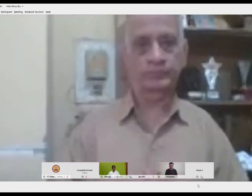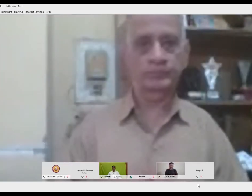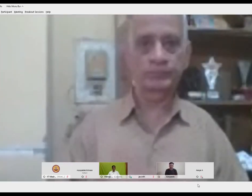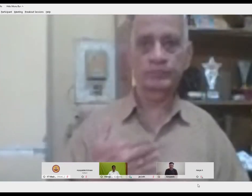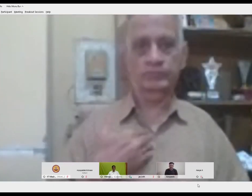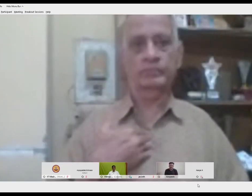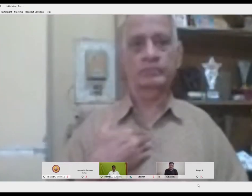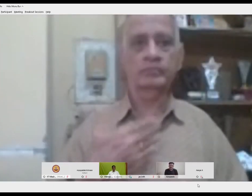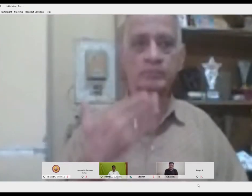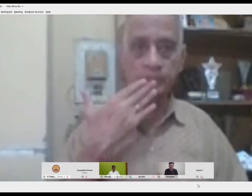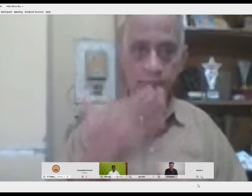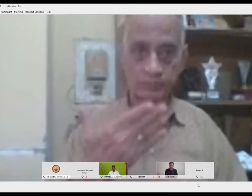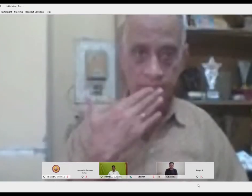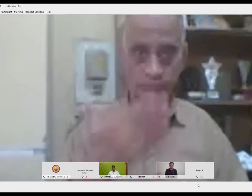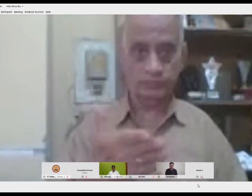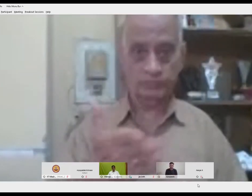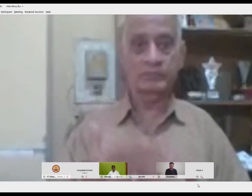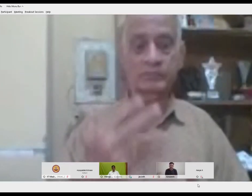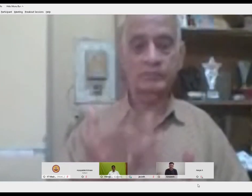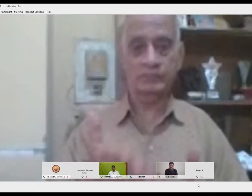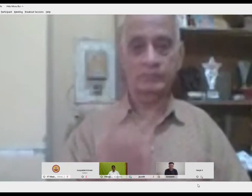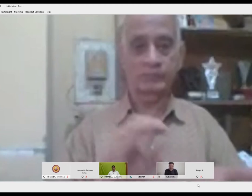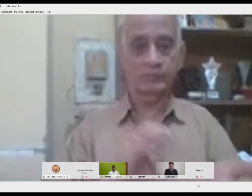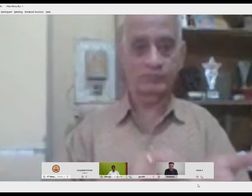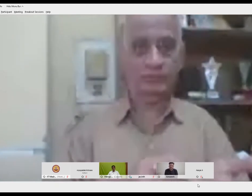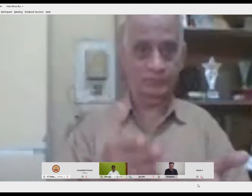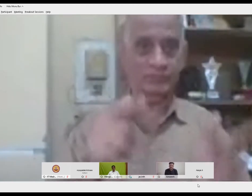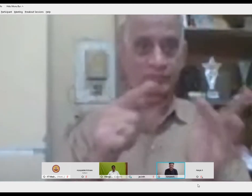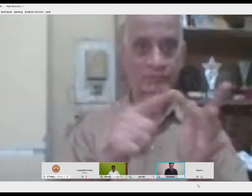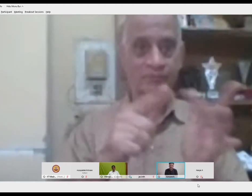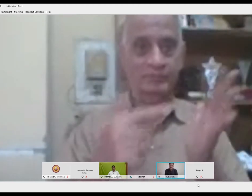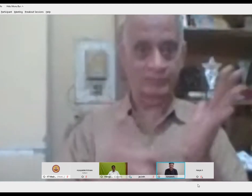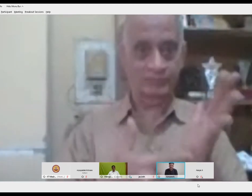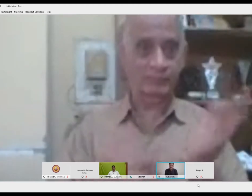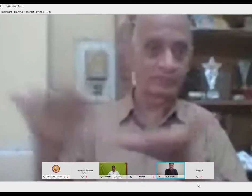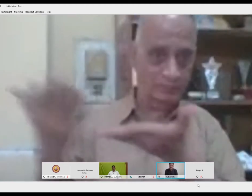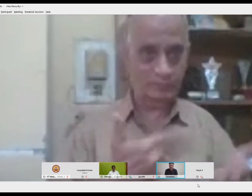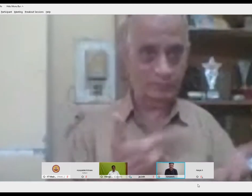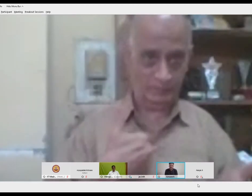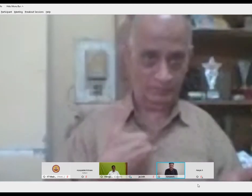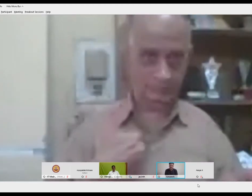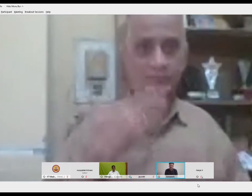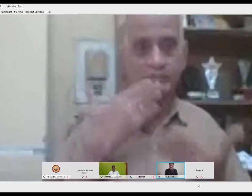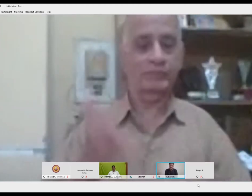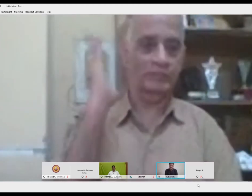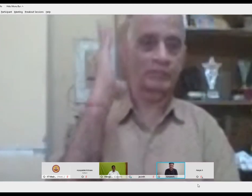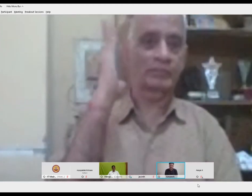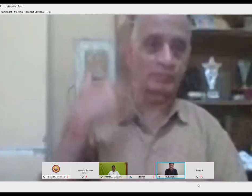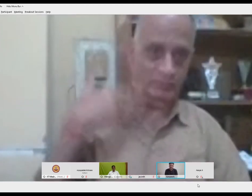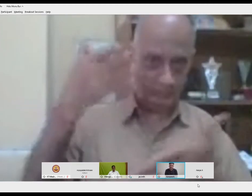so I'm just asking Mr Gopalakrishnan to start again so I thank Dr Hamm